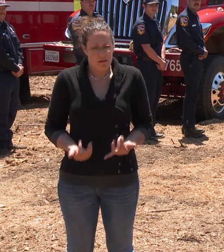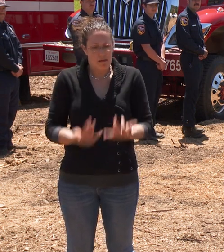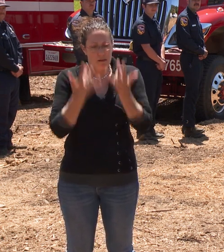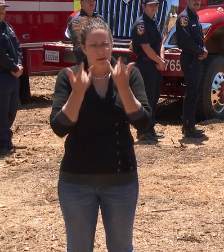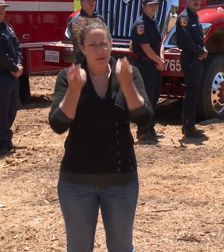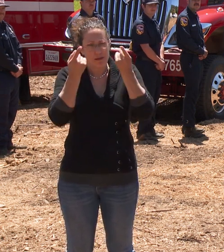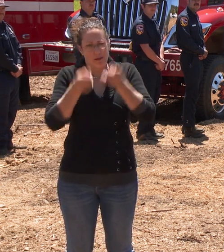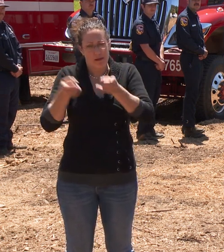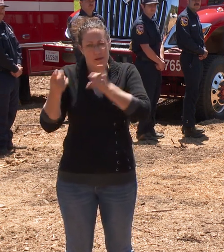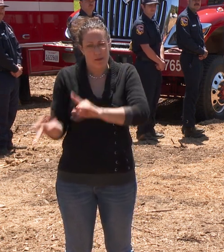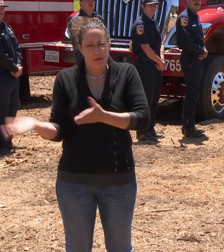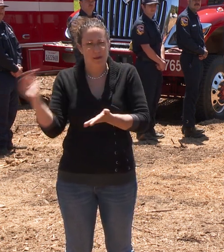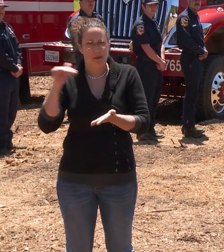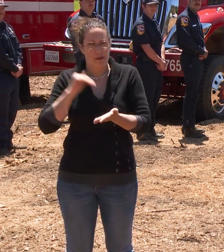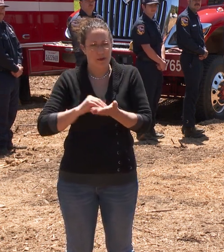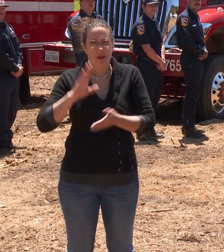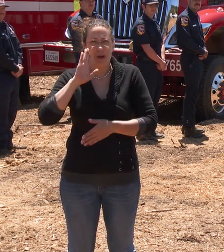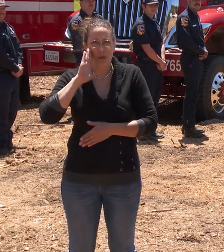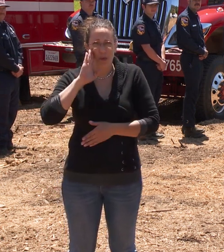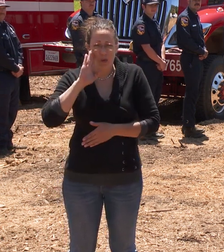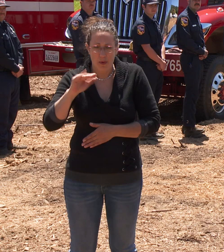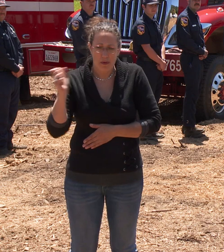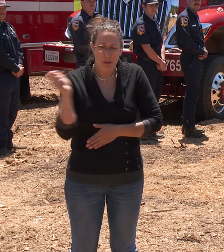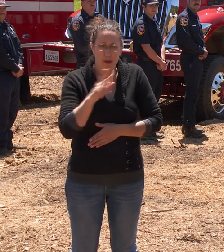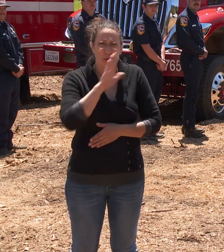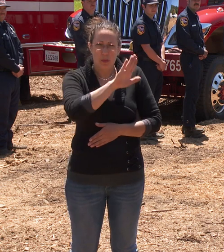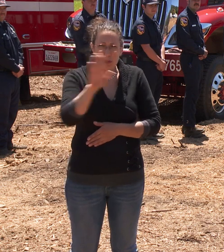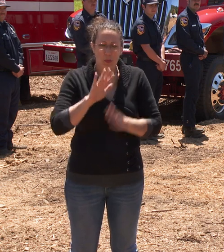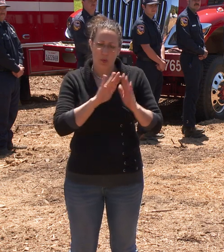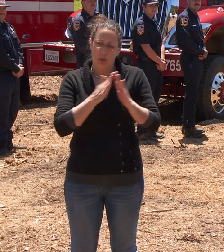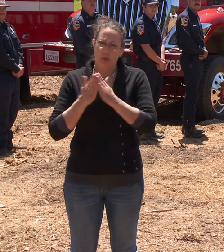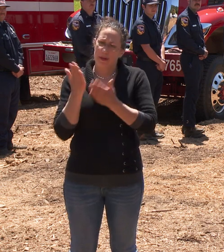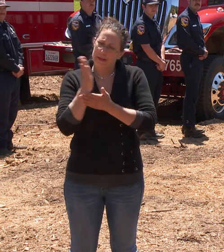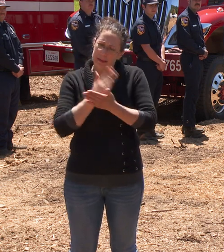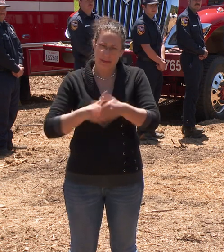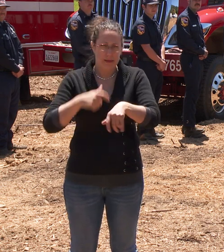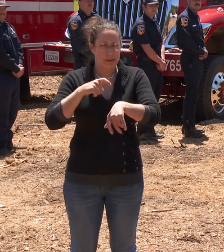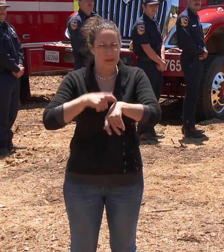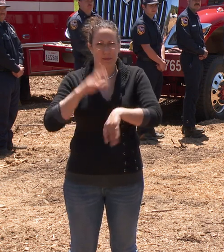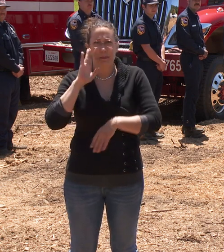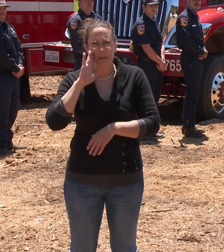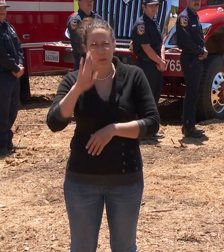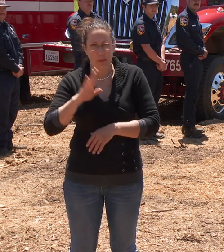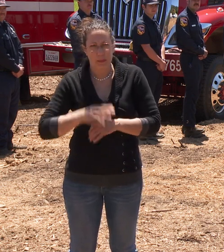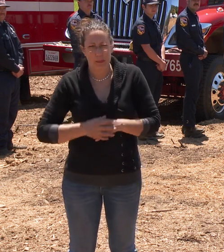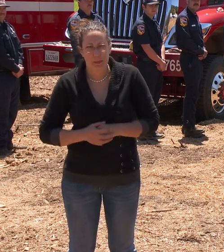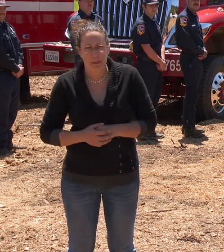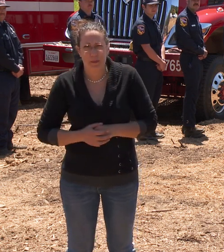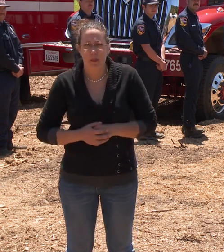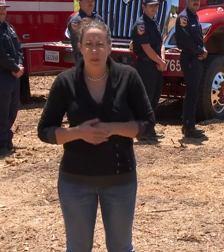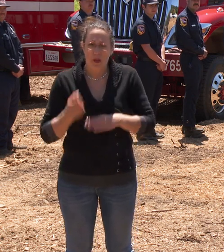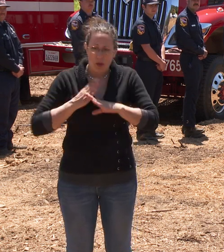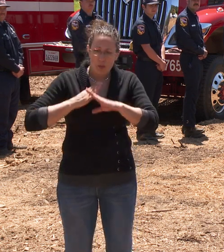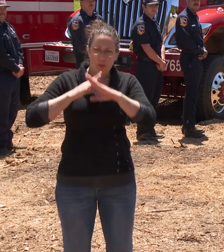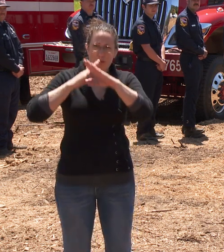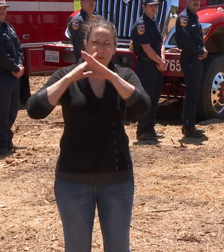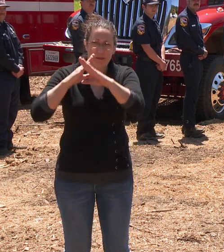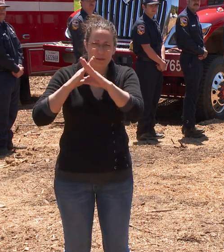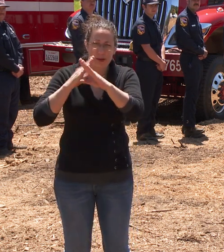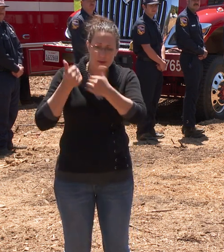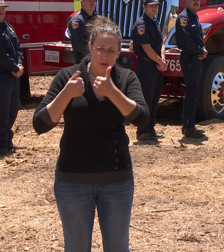wildfire will return to your community at some point. And it is the prevention efforts that are going to mitigate